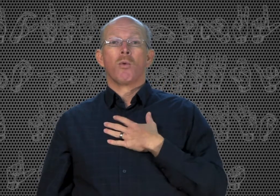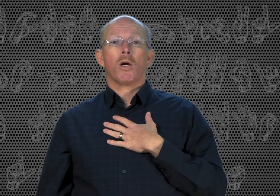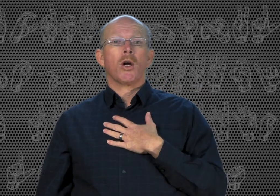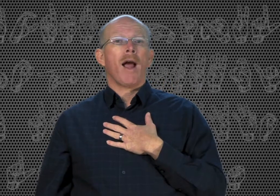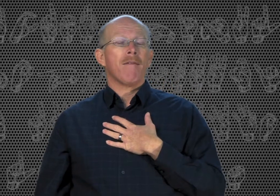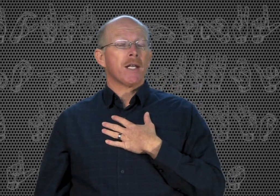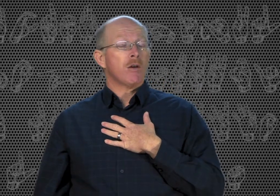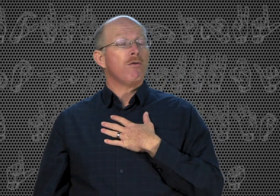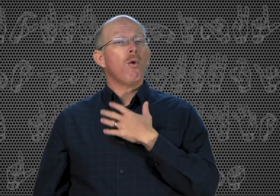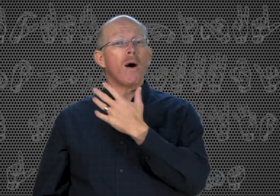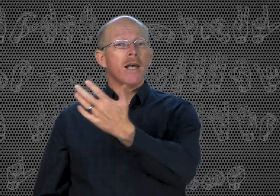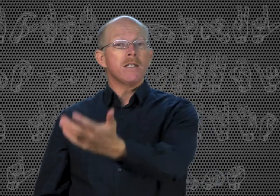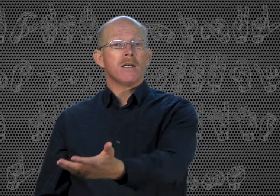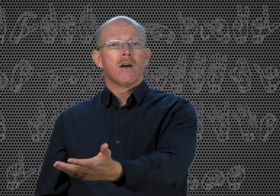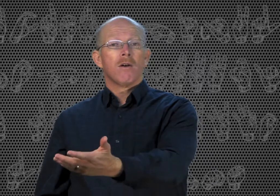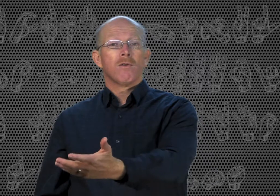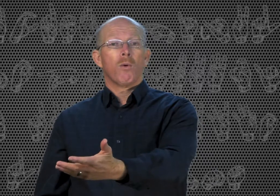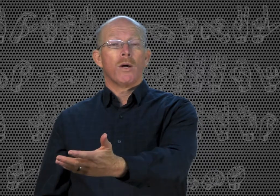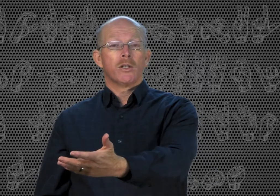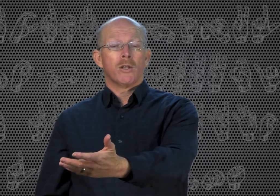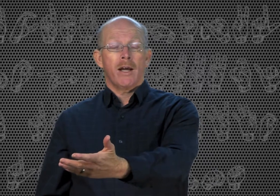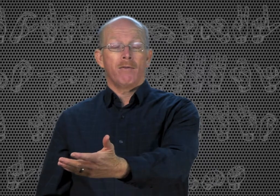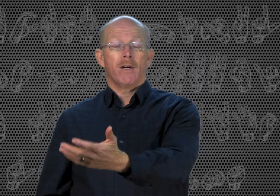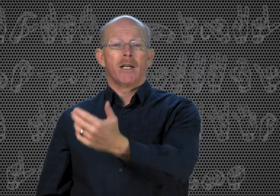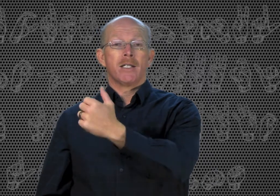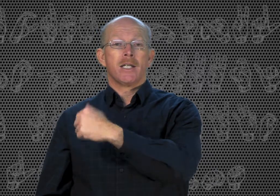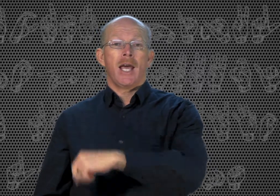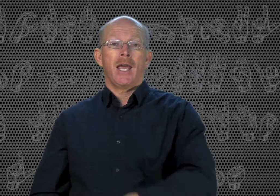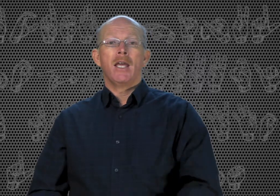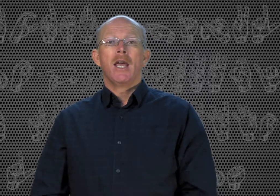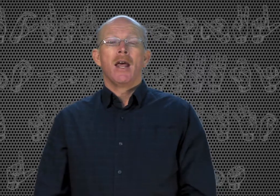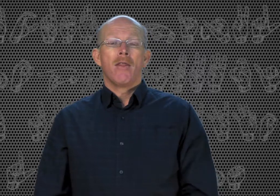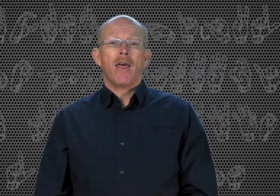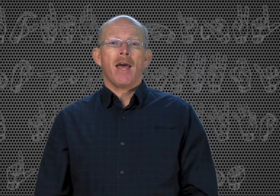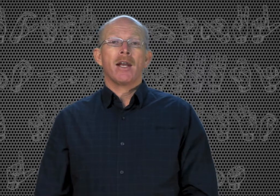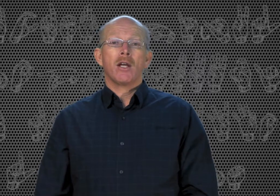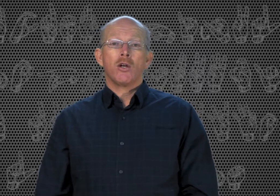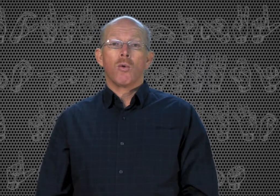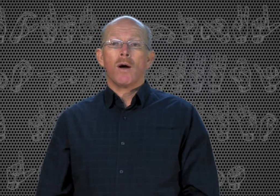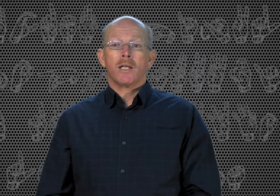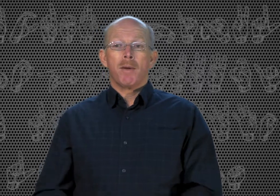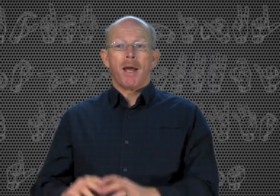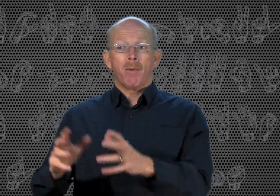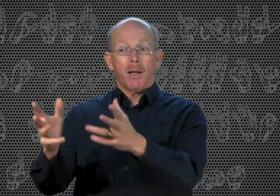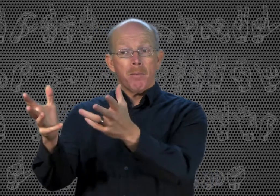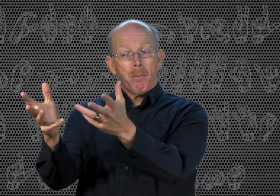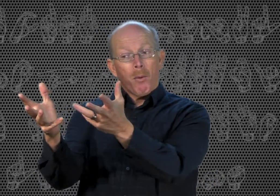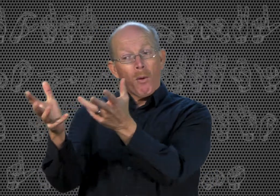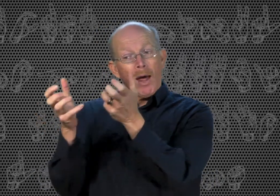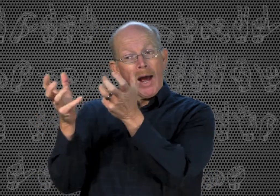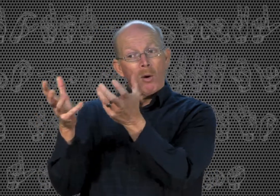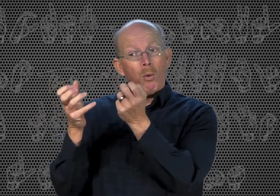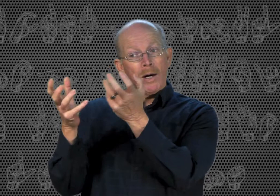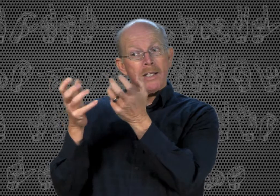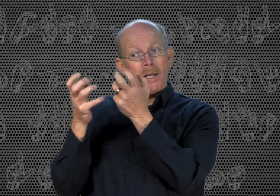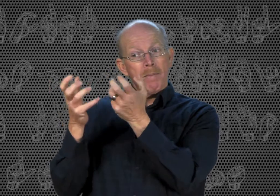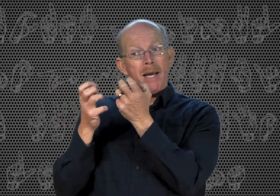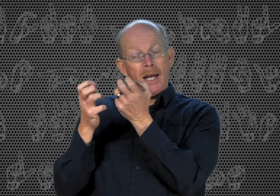where you're having to voice for what your deaf friend is saying. Then you'll want to be able to pull out what is the meaning